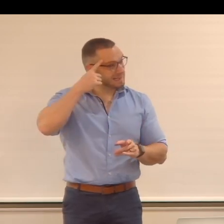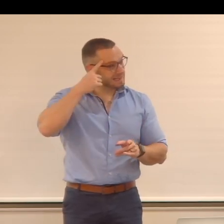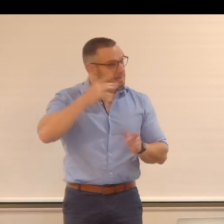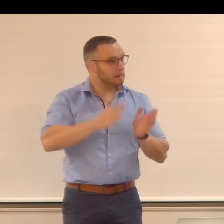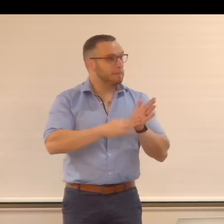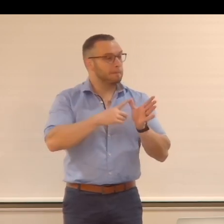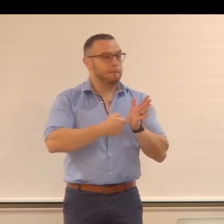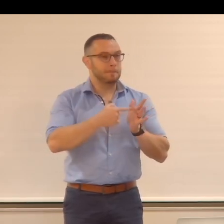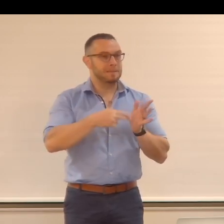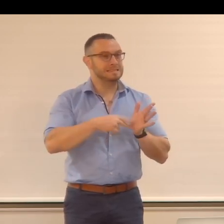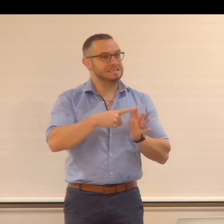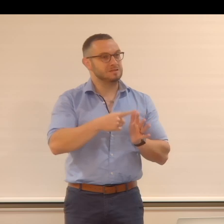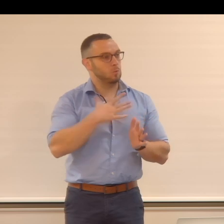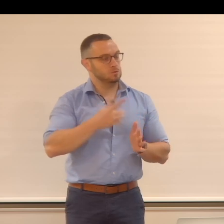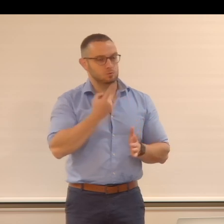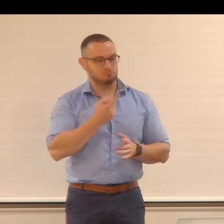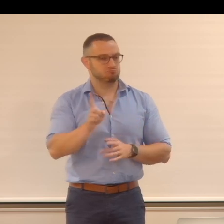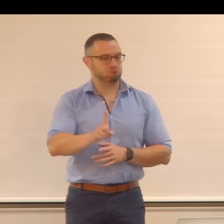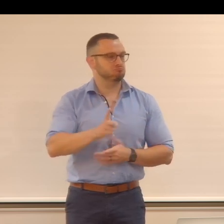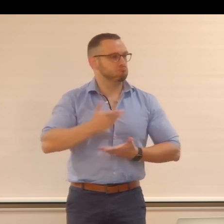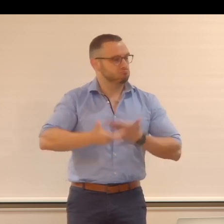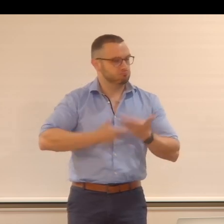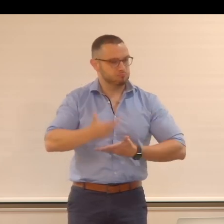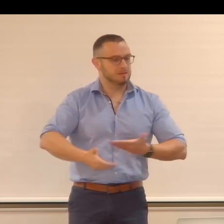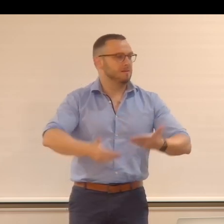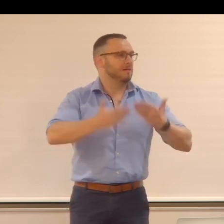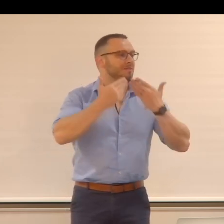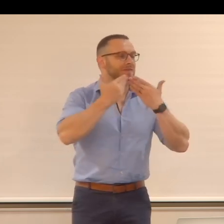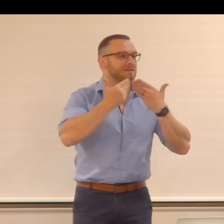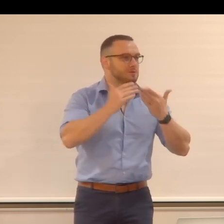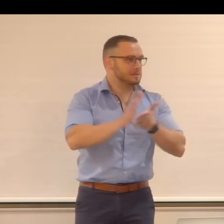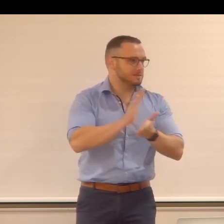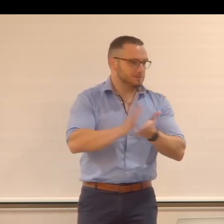has something that she wants to say. So thank you so much and have a wonderful session.